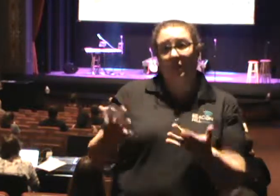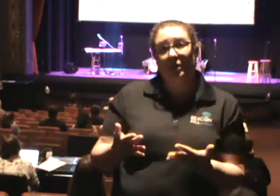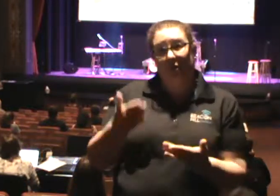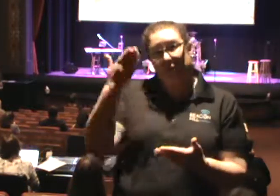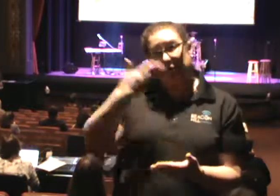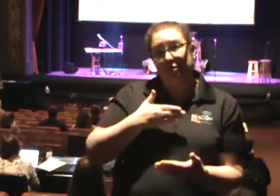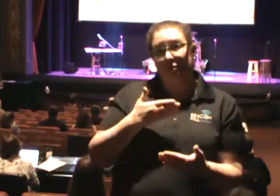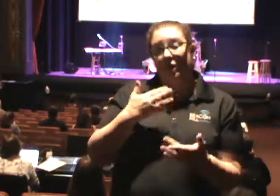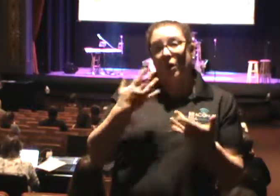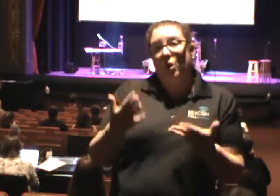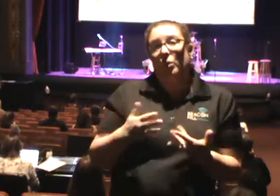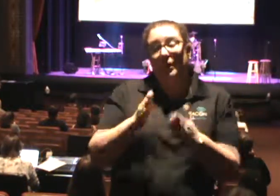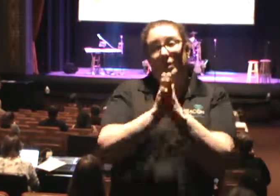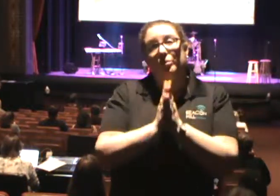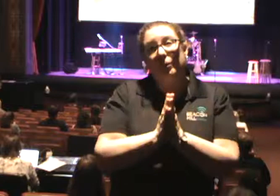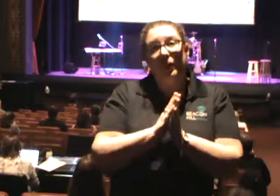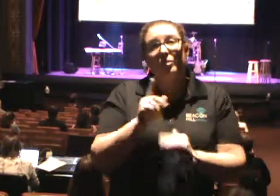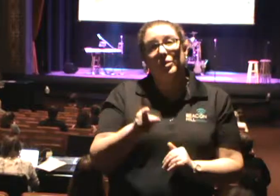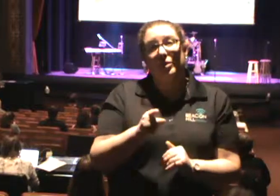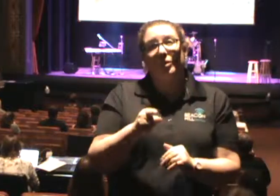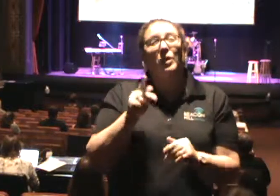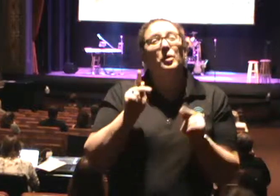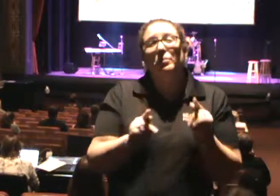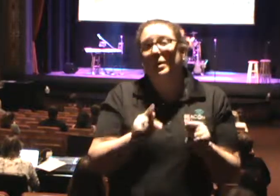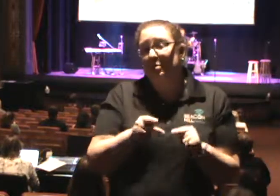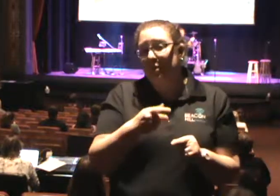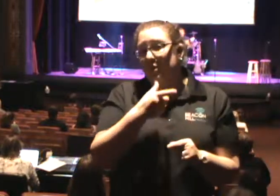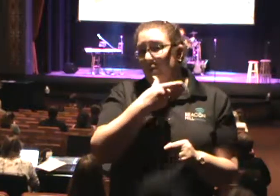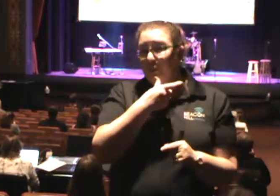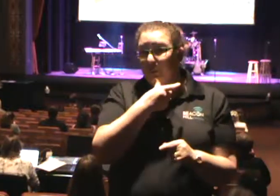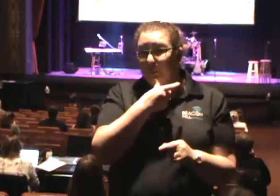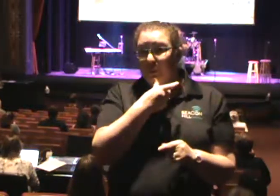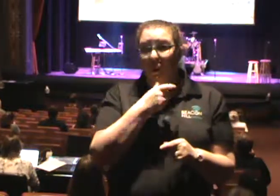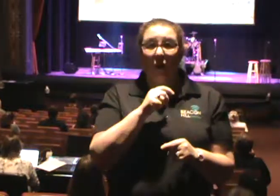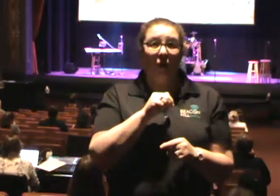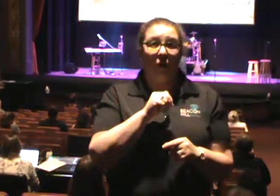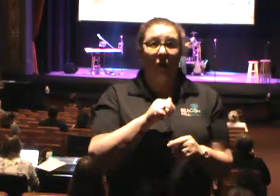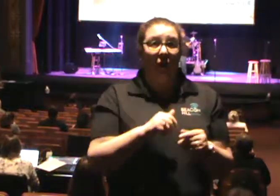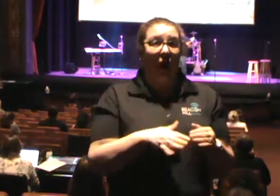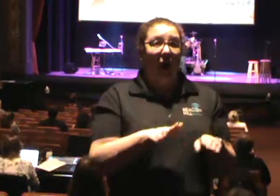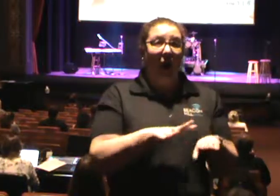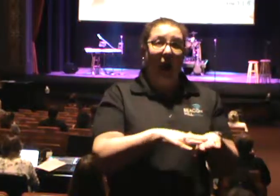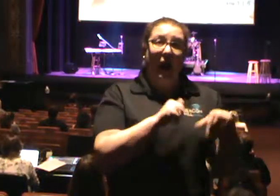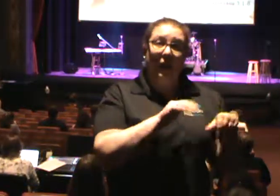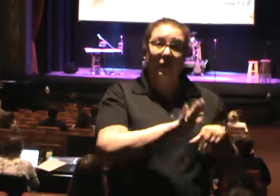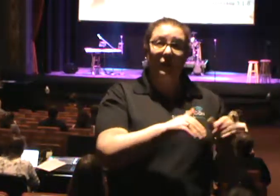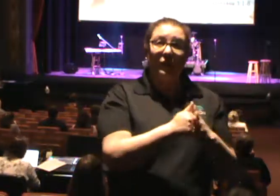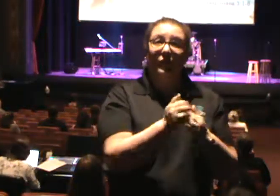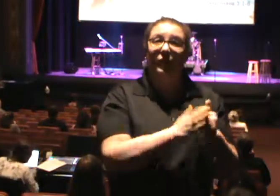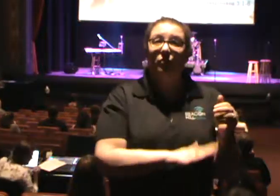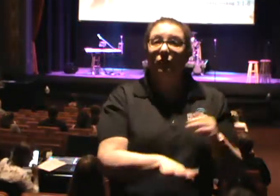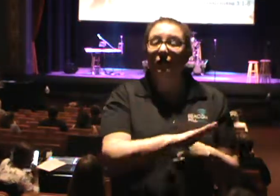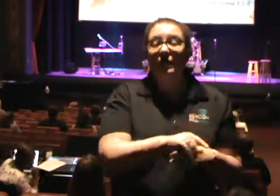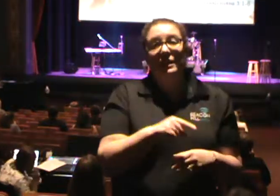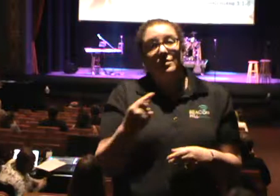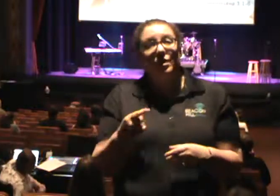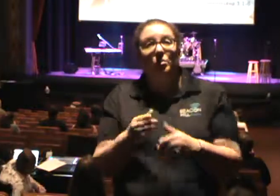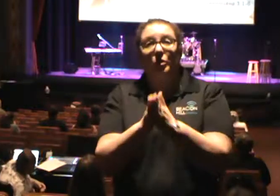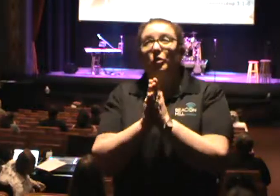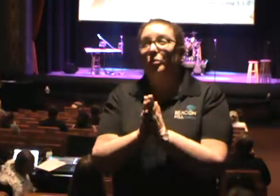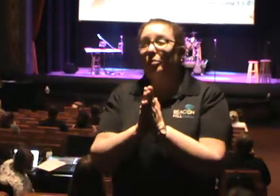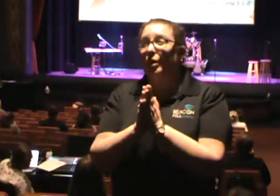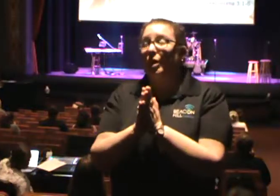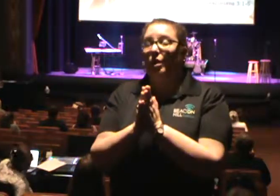pray with you. And look, these are people that have gotten out of their comfort zone. And some people are prayer warriors, yes. Some people